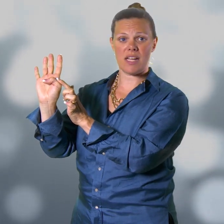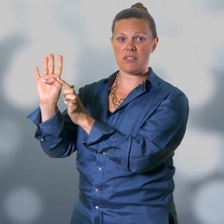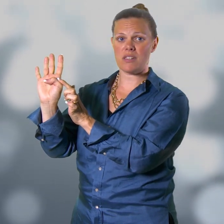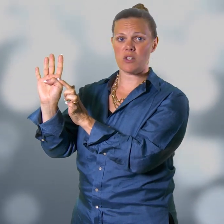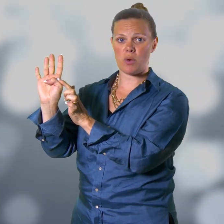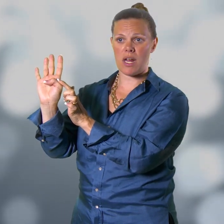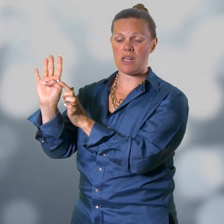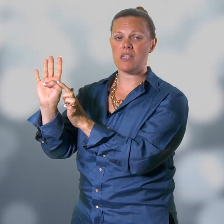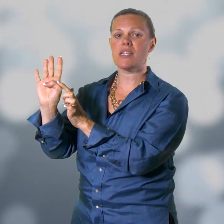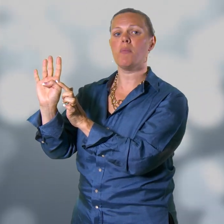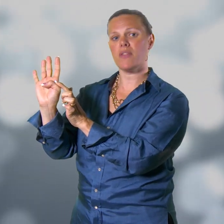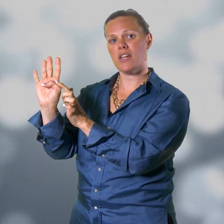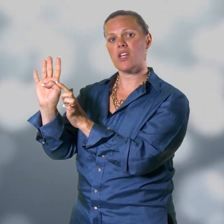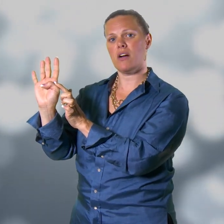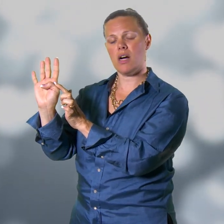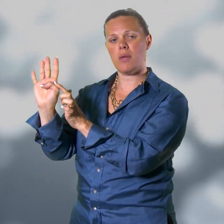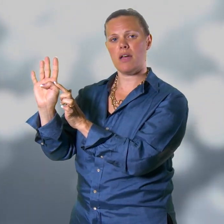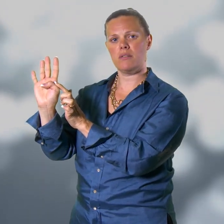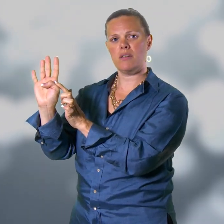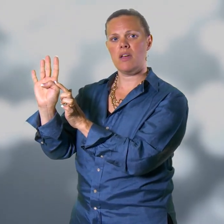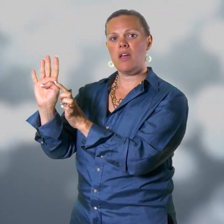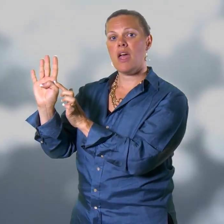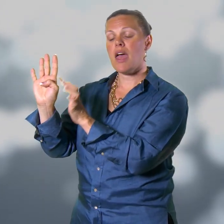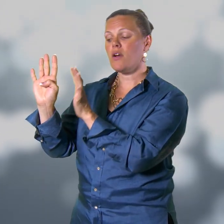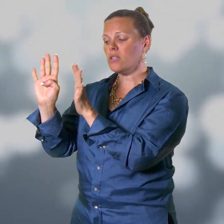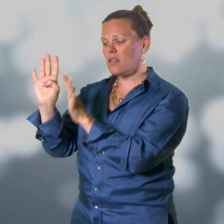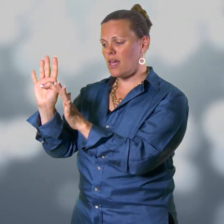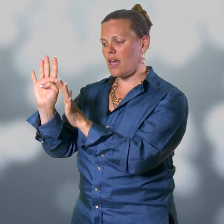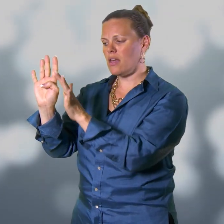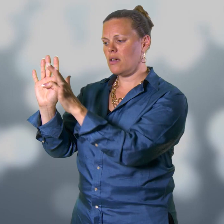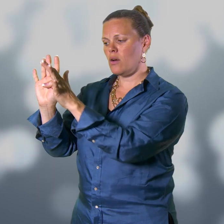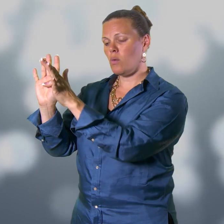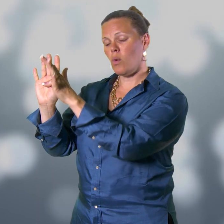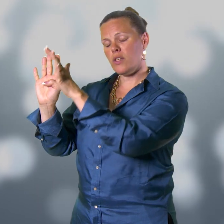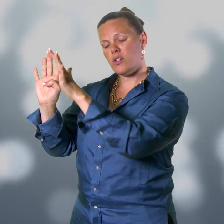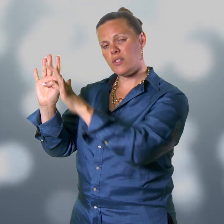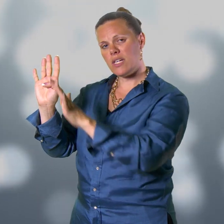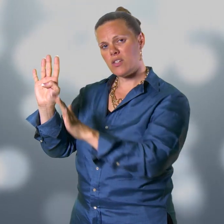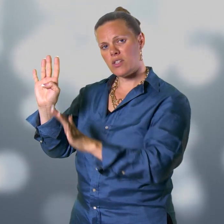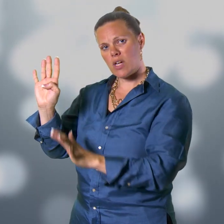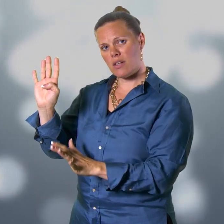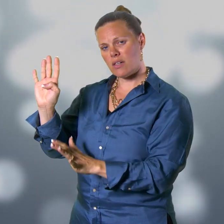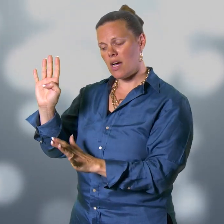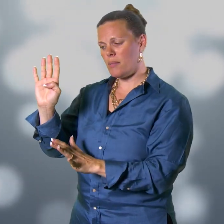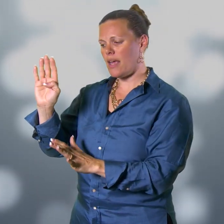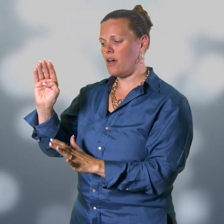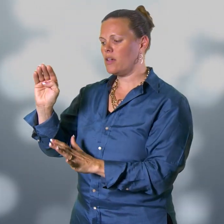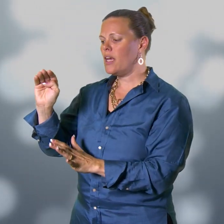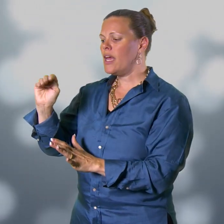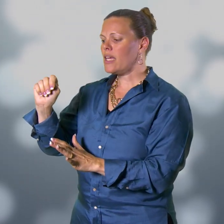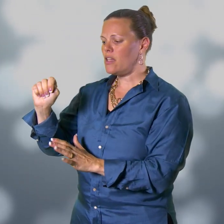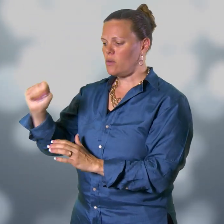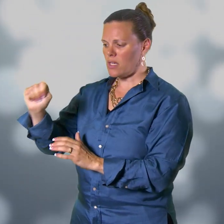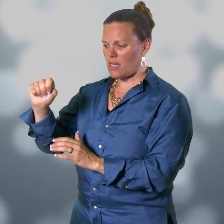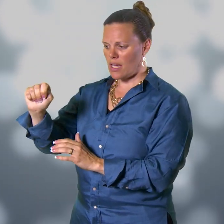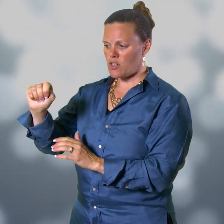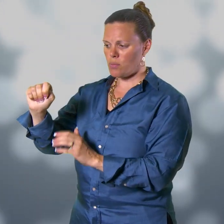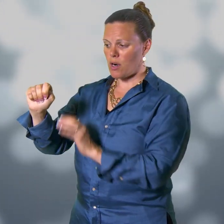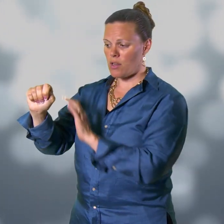downstairs brain is helping that child calm down. And only then, once you teach the child to calm down, can you engage the part of the